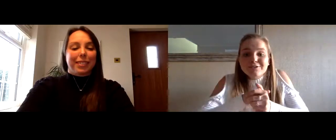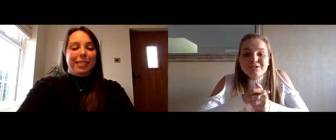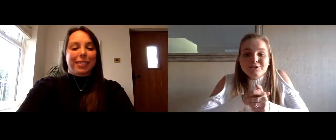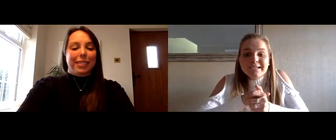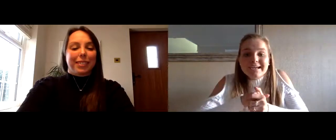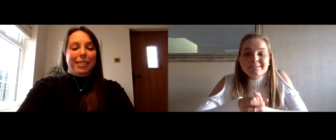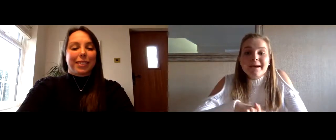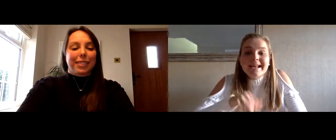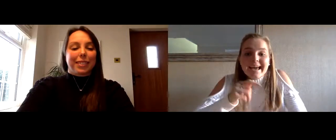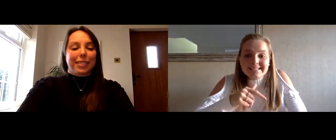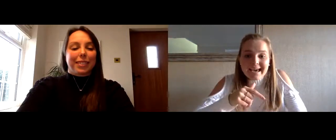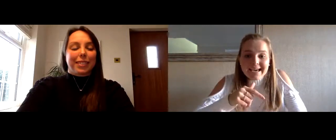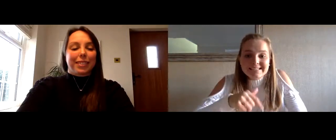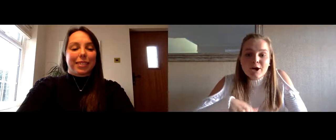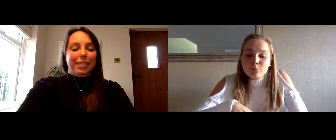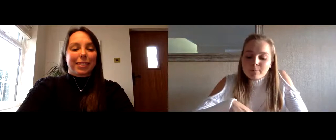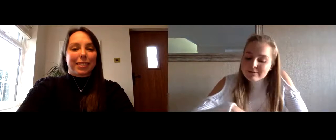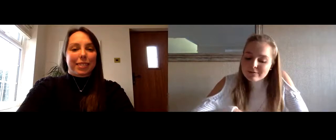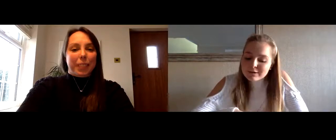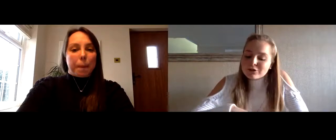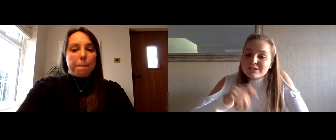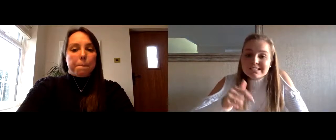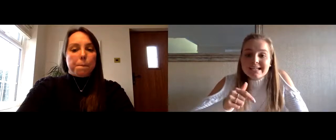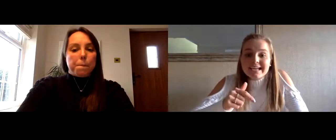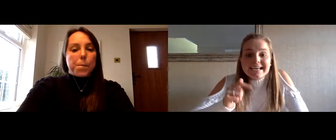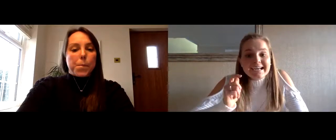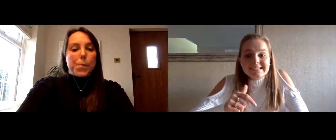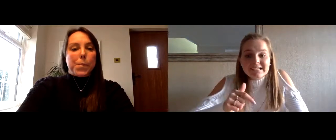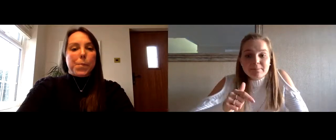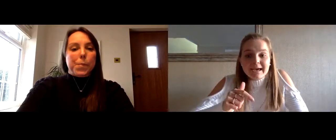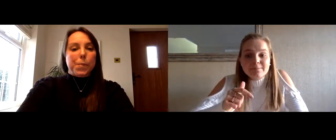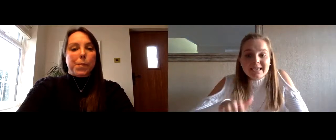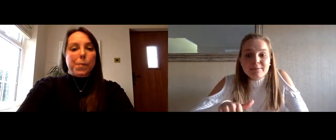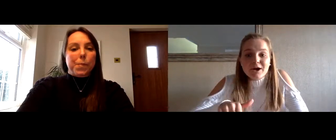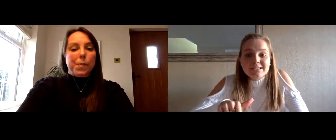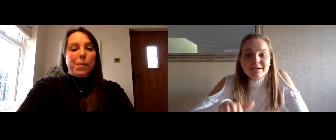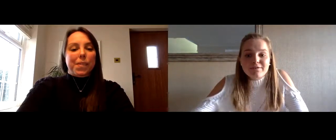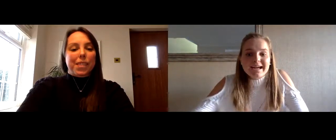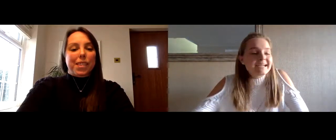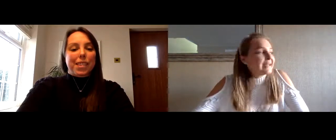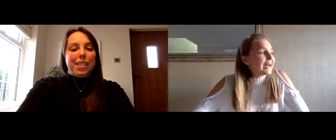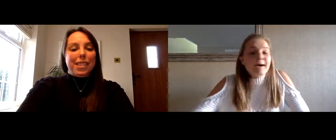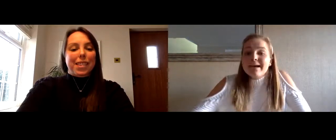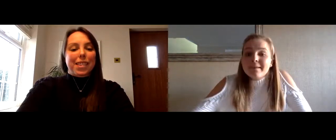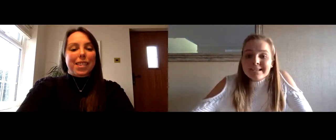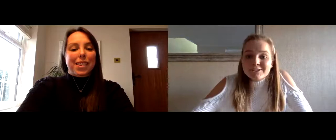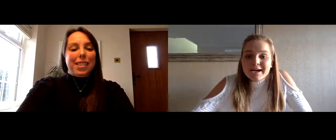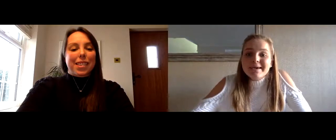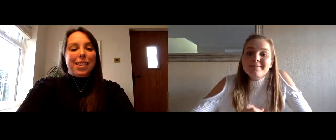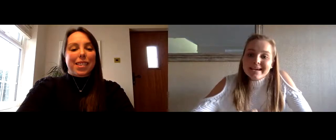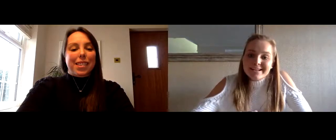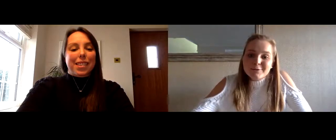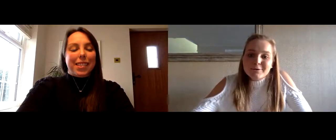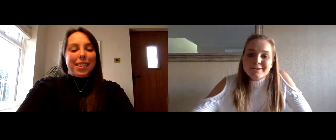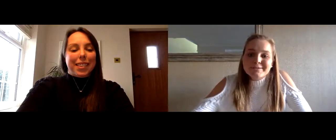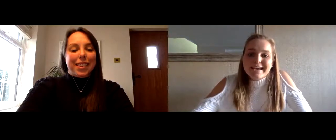thank you very much for joining us my next guest will be revealed on sunday at 6 p.m so keep your eyes peeled for that uh but in the meantime